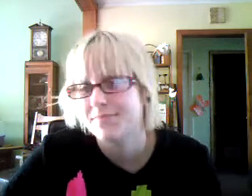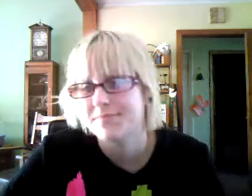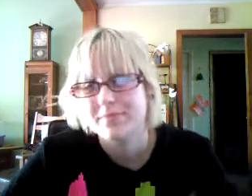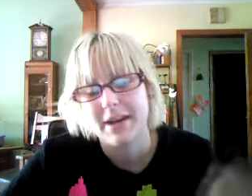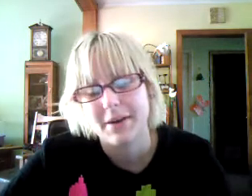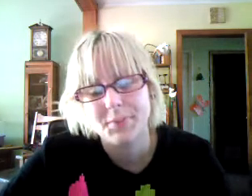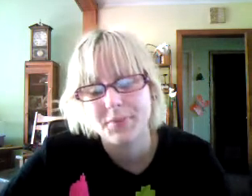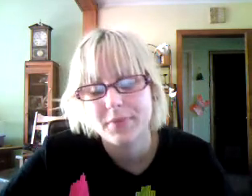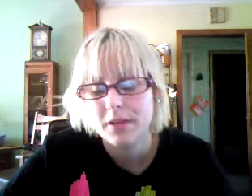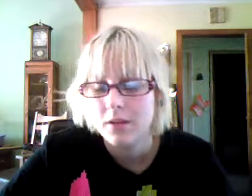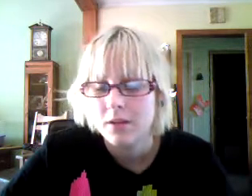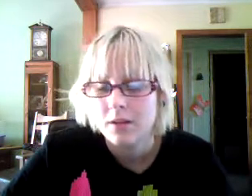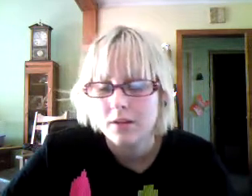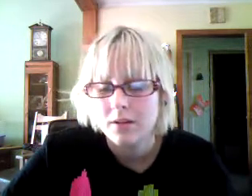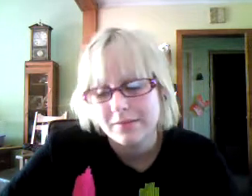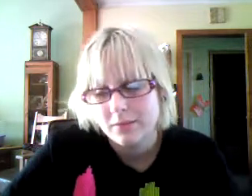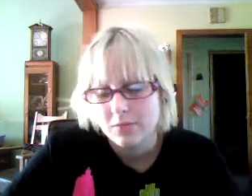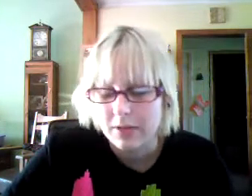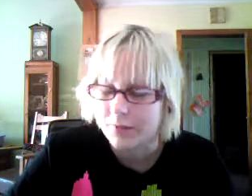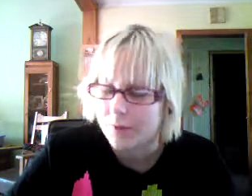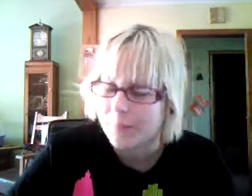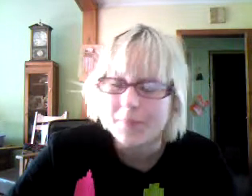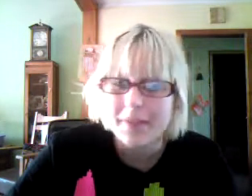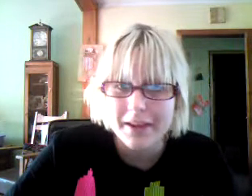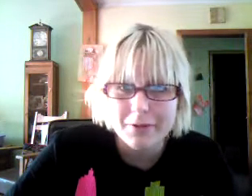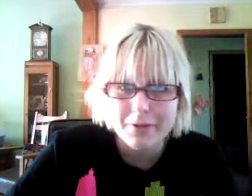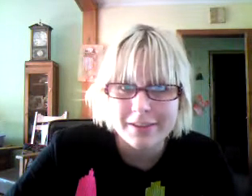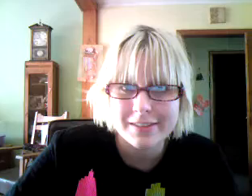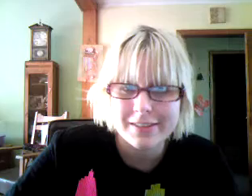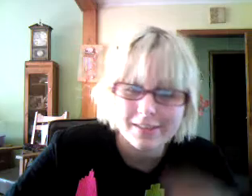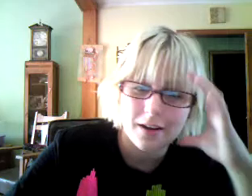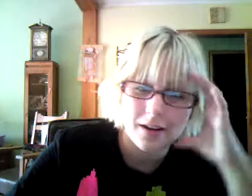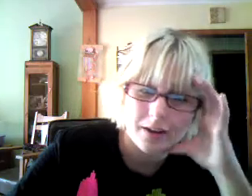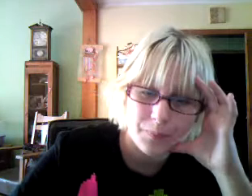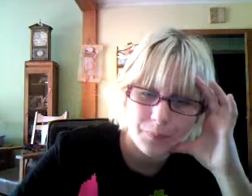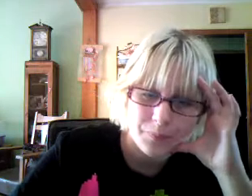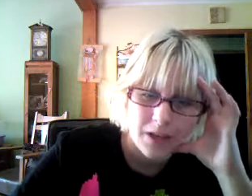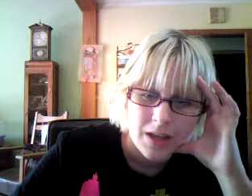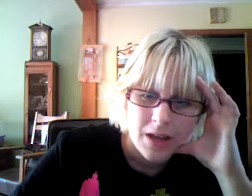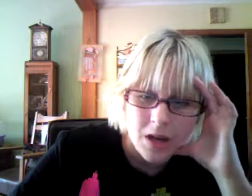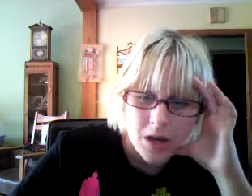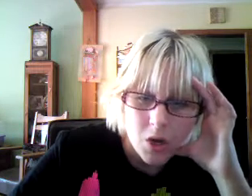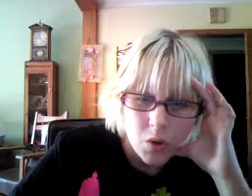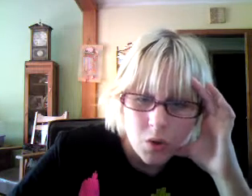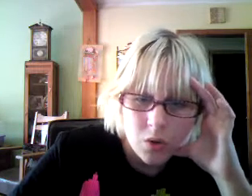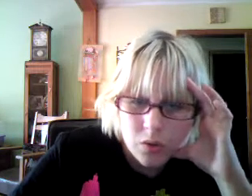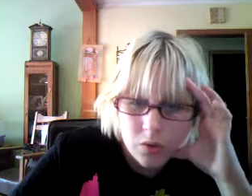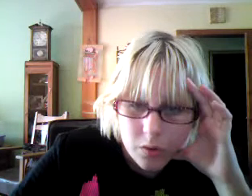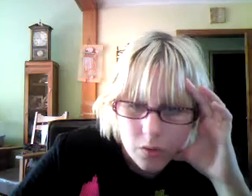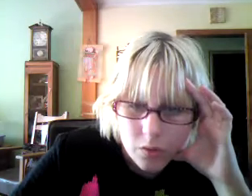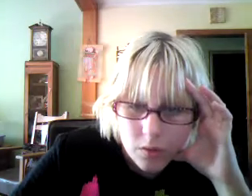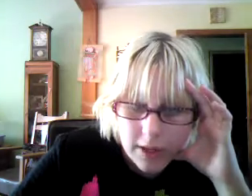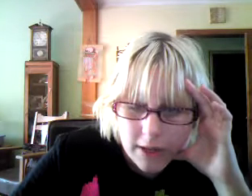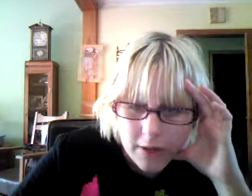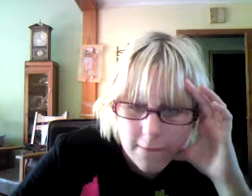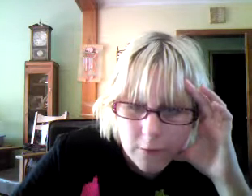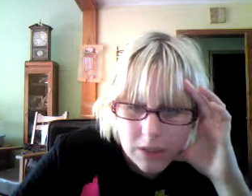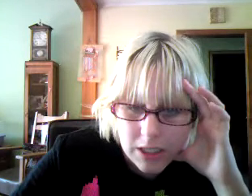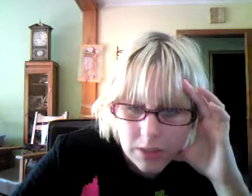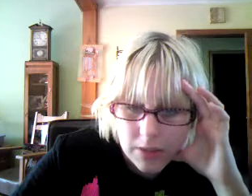yeah. Whatever. Whatever. Anyways, um, okay, what's the last one